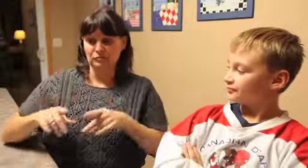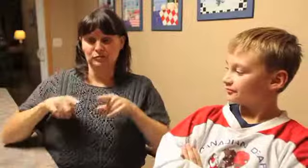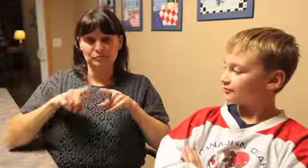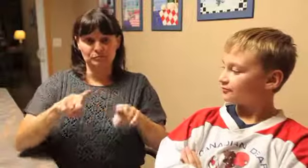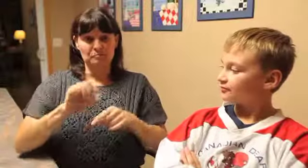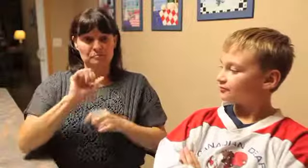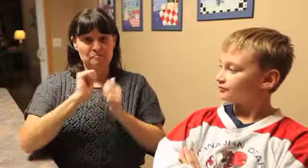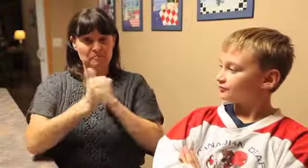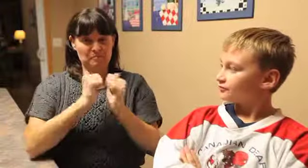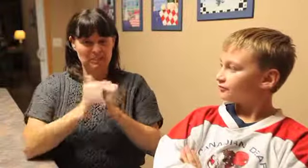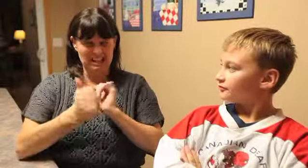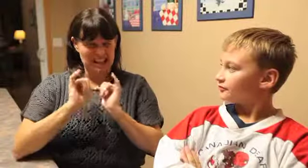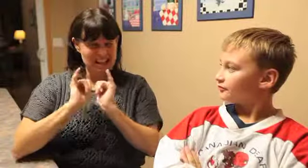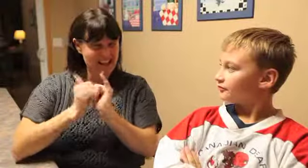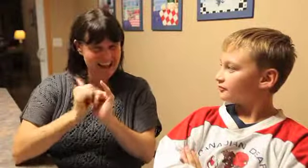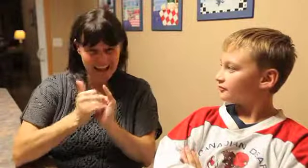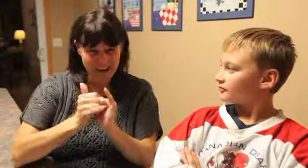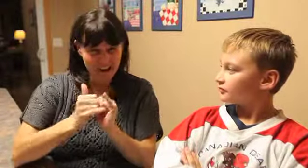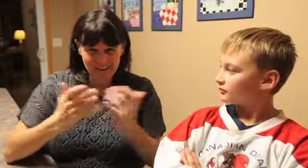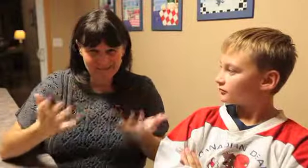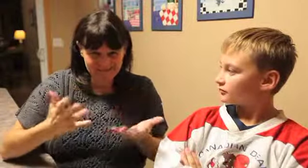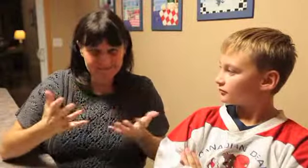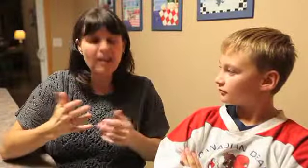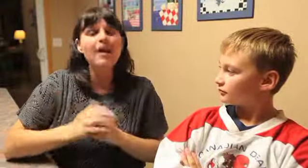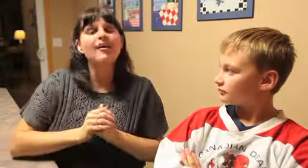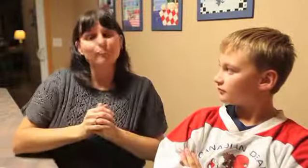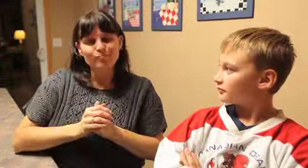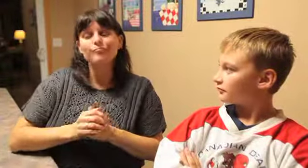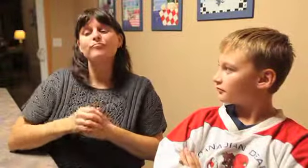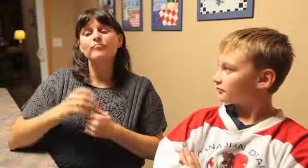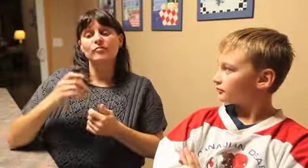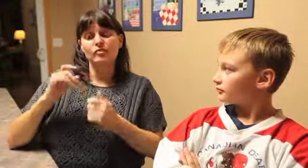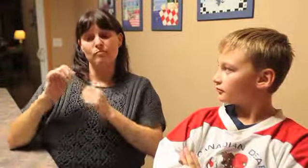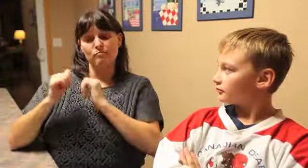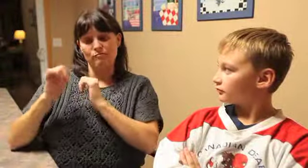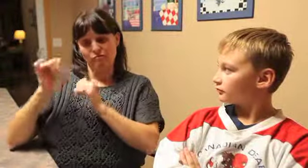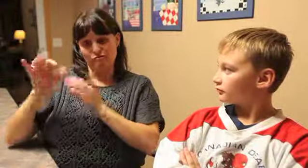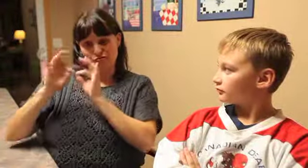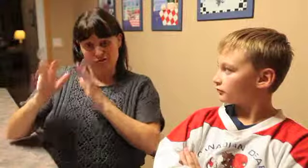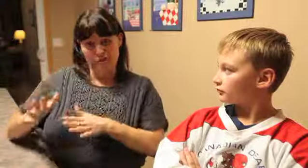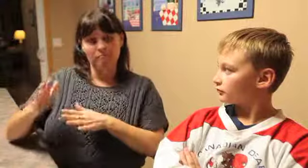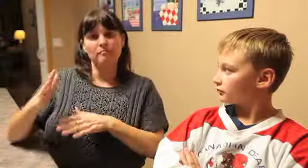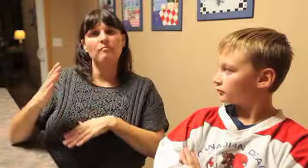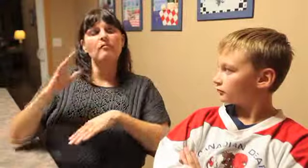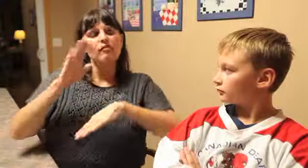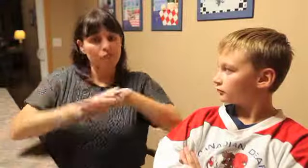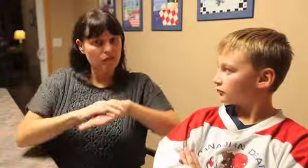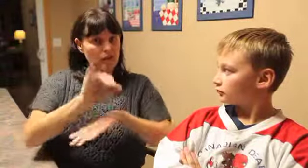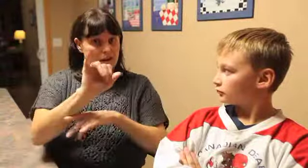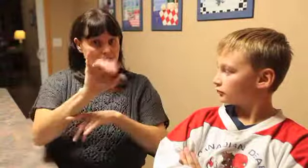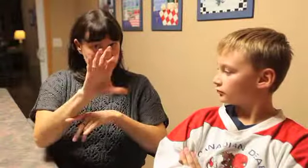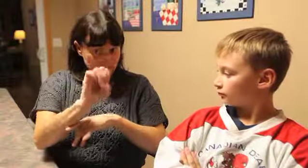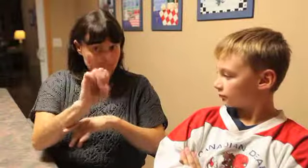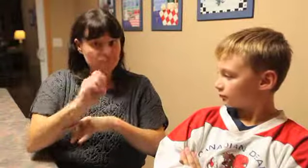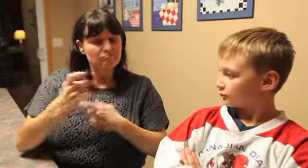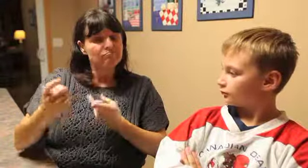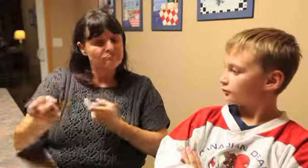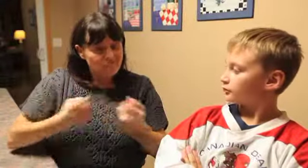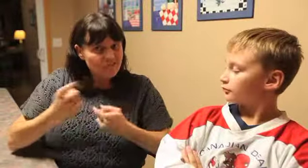We have used interpreters for different sporting events and how that works is that we have the interpreter available they will be on the